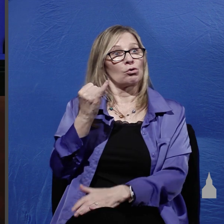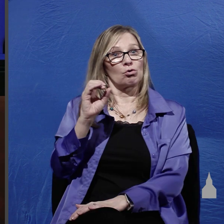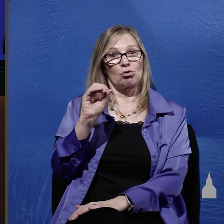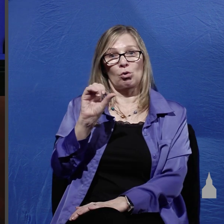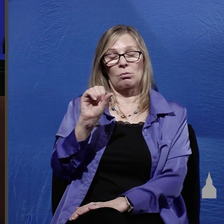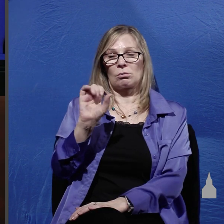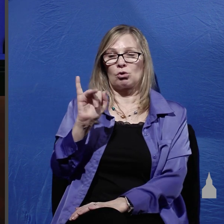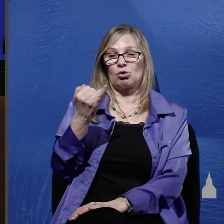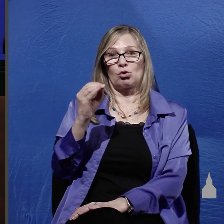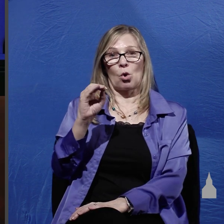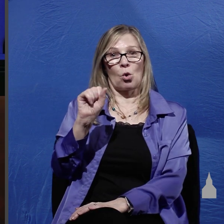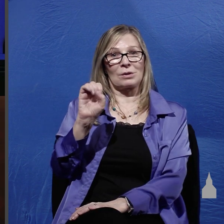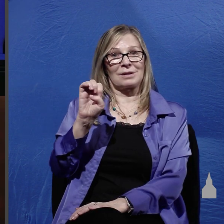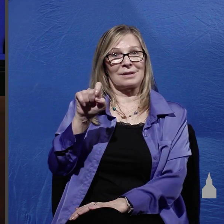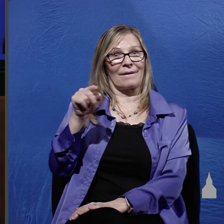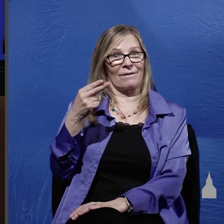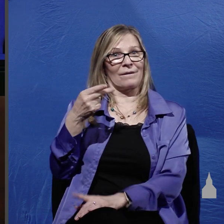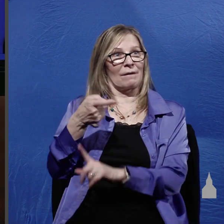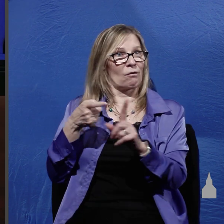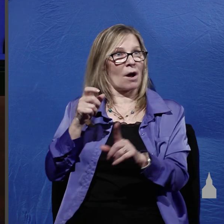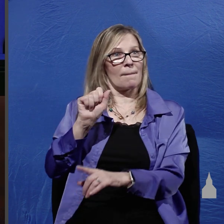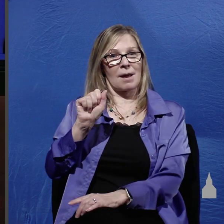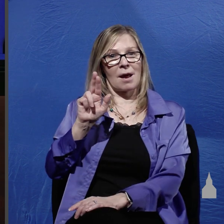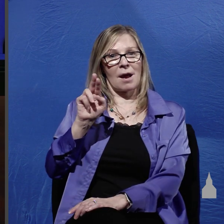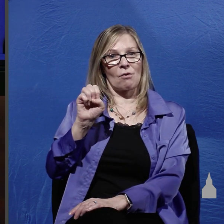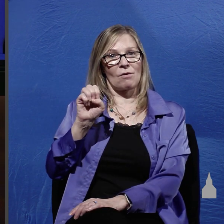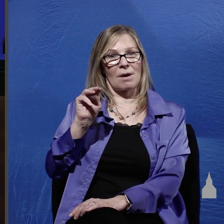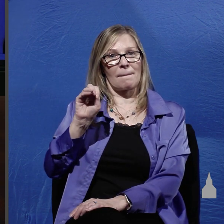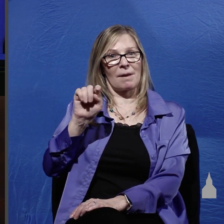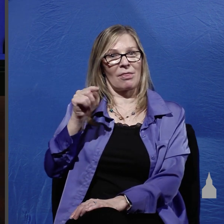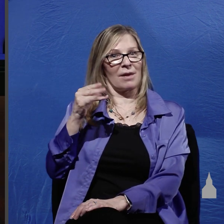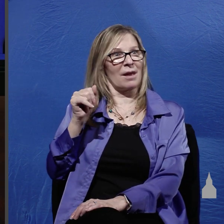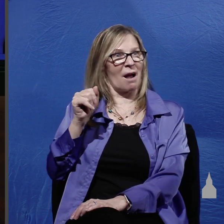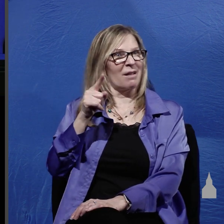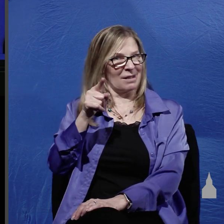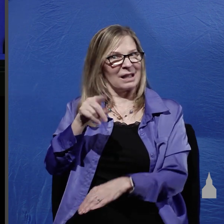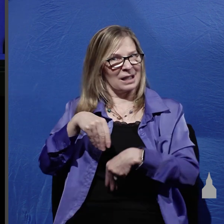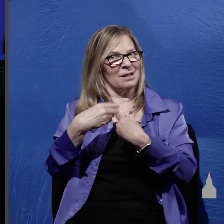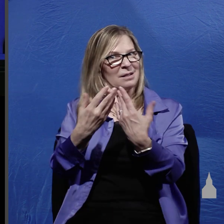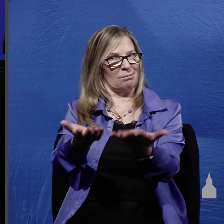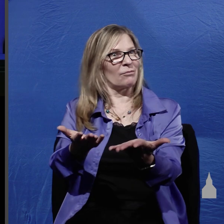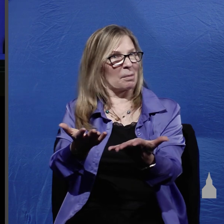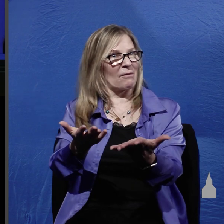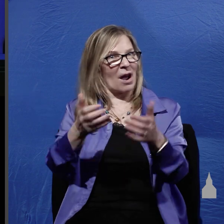Joseph of Arimathea he supplied the tomb and Nicodemus supplied the spices of